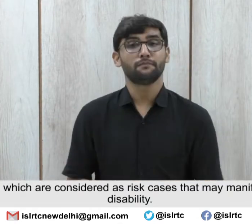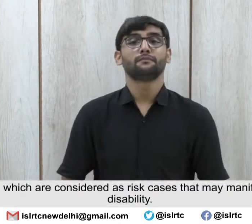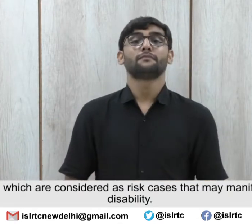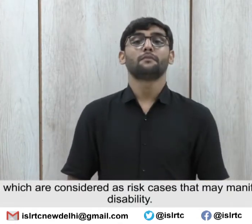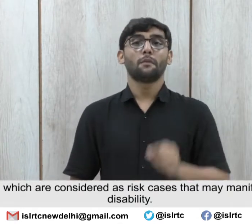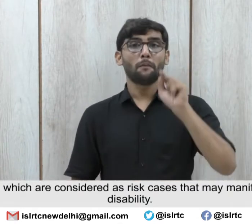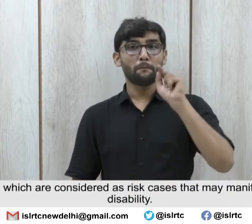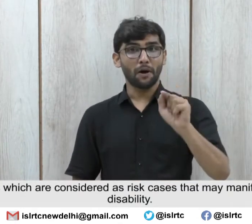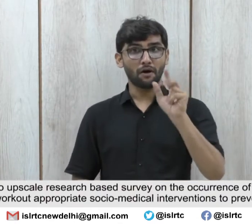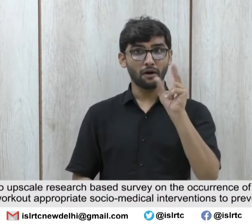of disability.